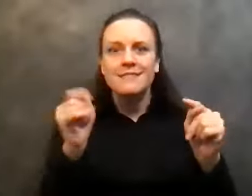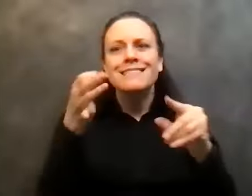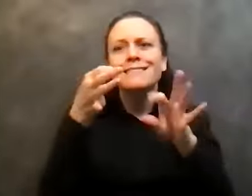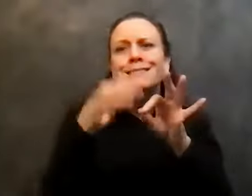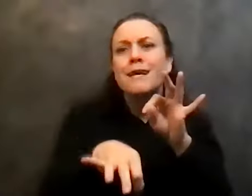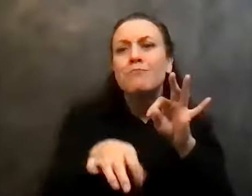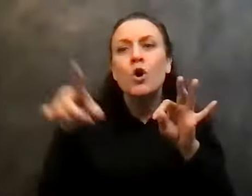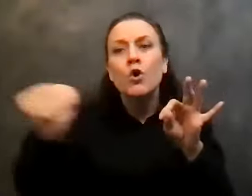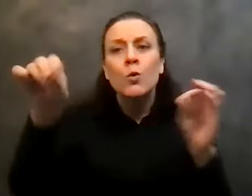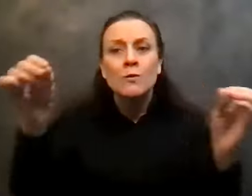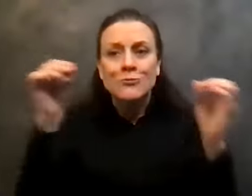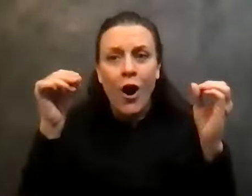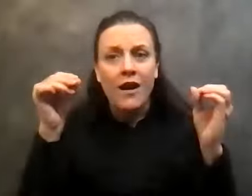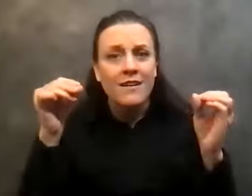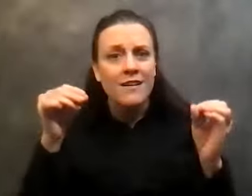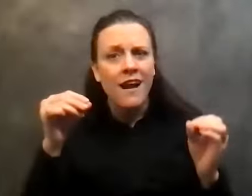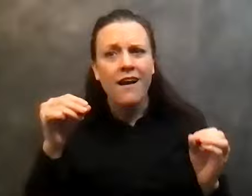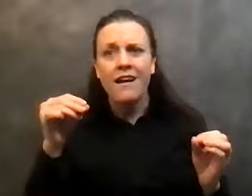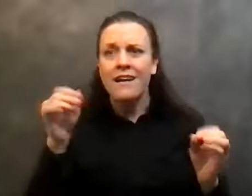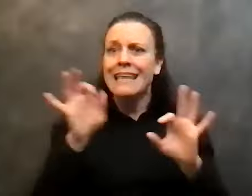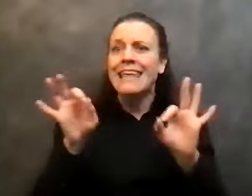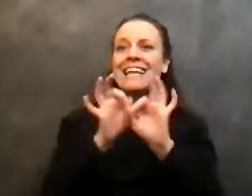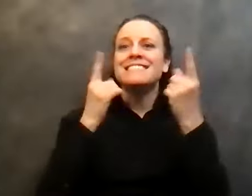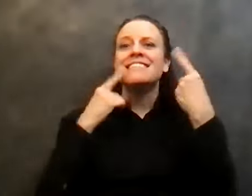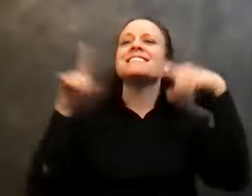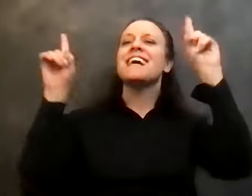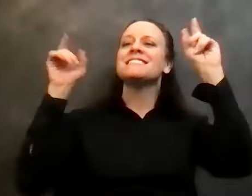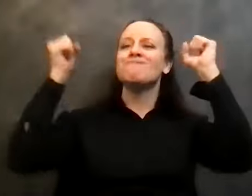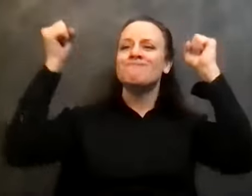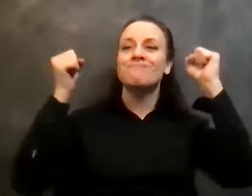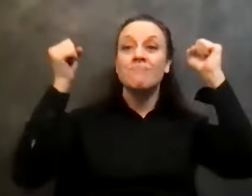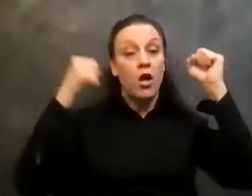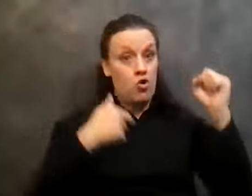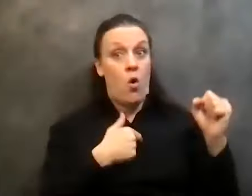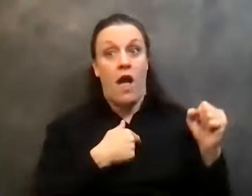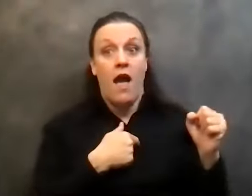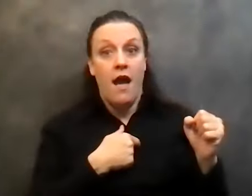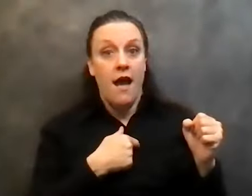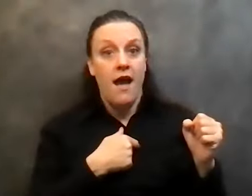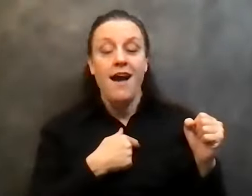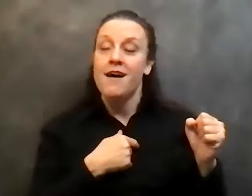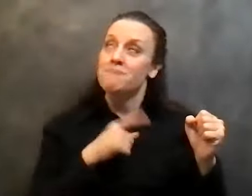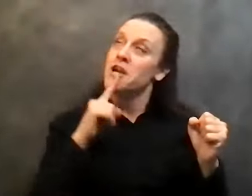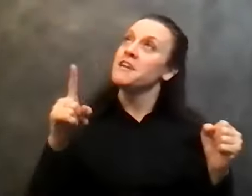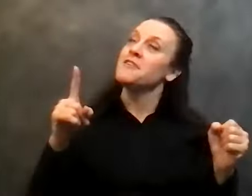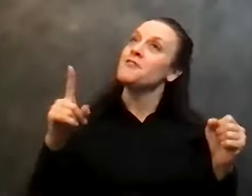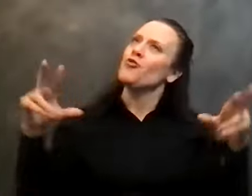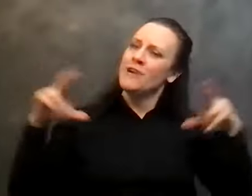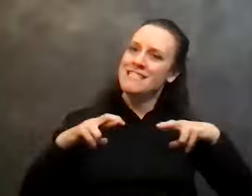that. Talk about a key to success. So, you know, I'm, I'm pretty much, uh, pretty much retired now, but that doesn't mean I'm not